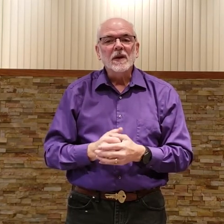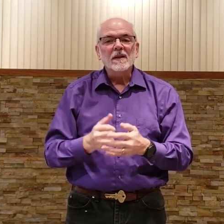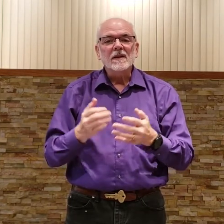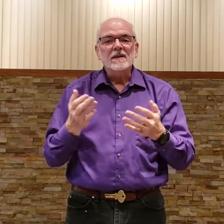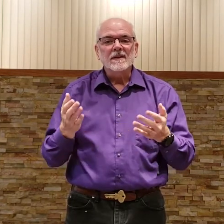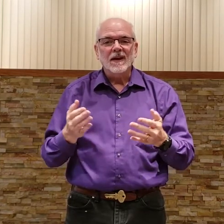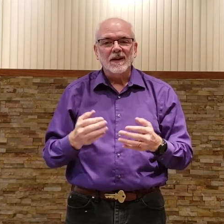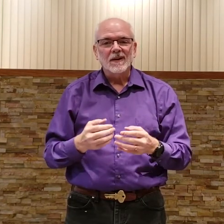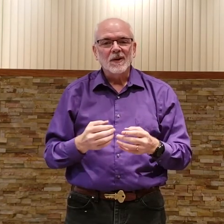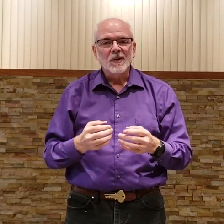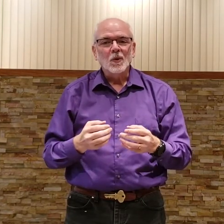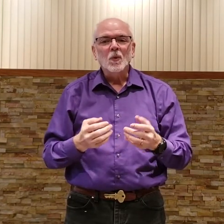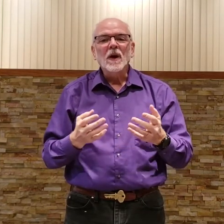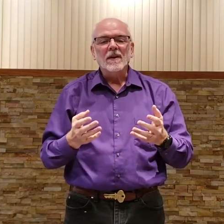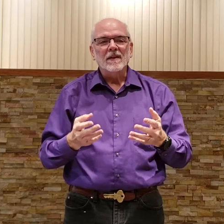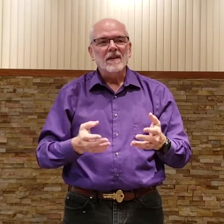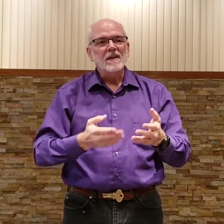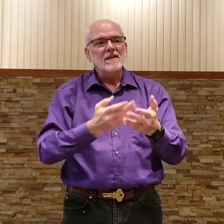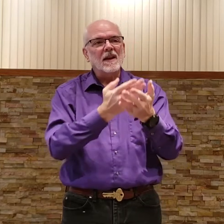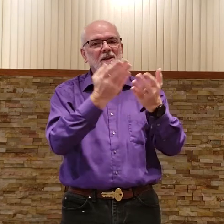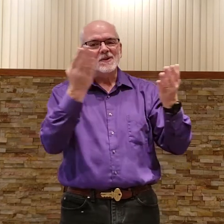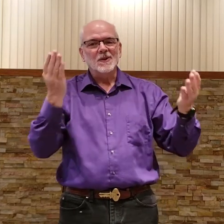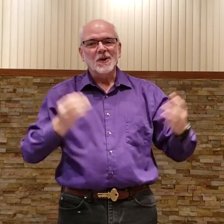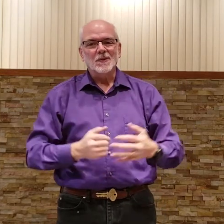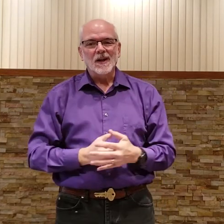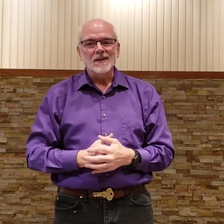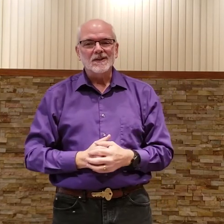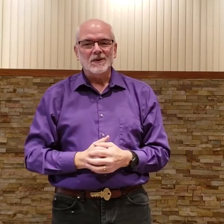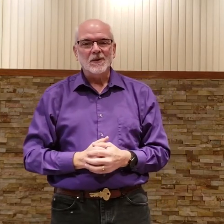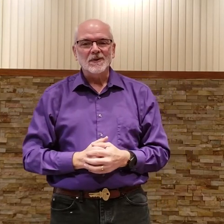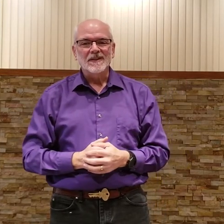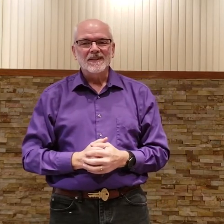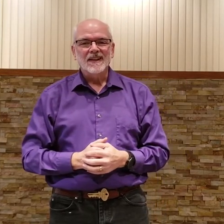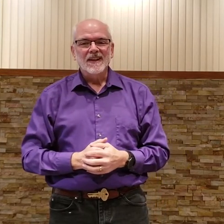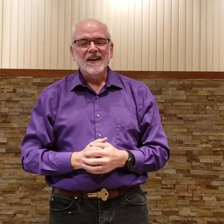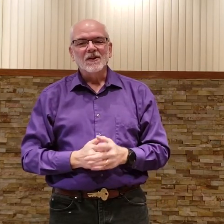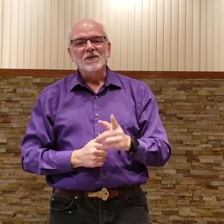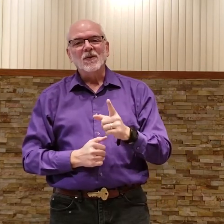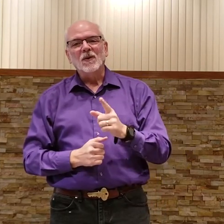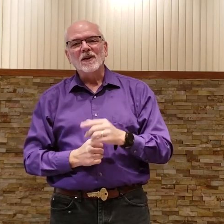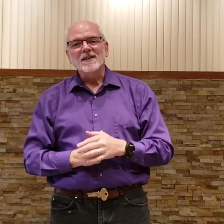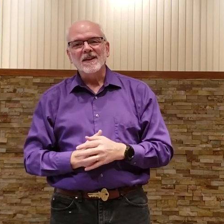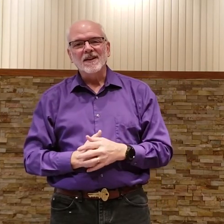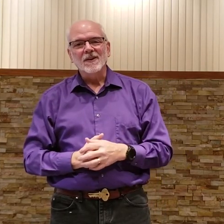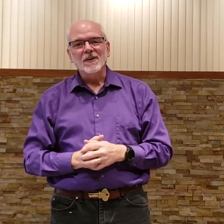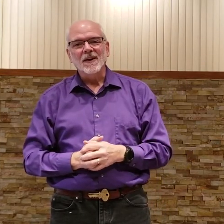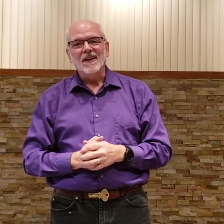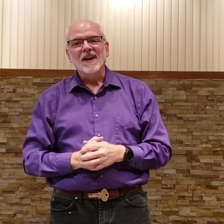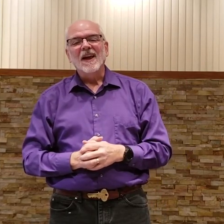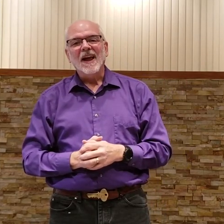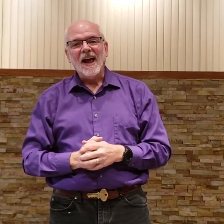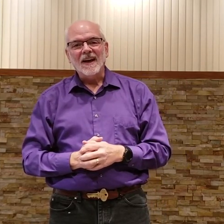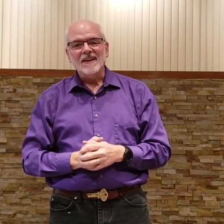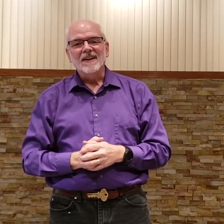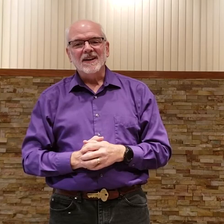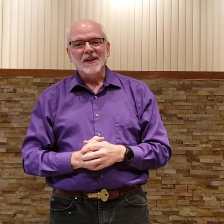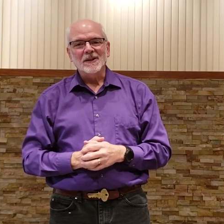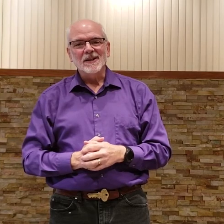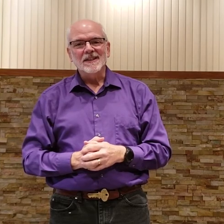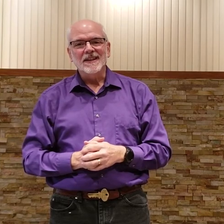get to sing with the saints around this throne Look forward to seeing you there at LTC-LTC